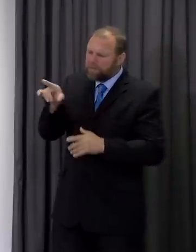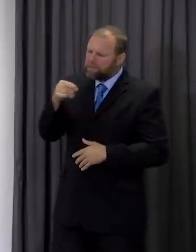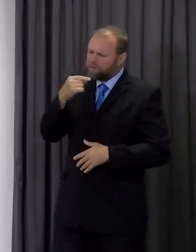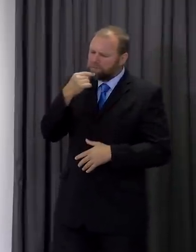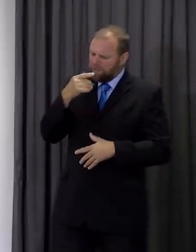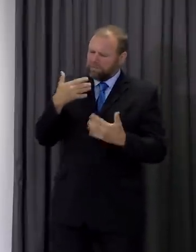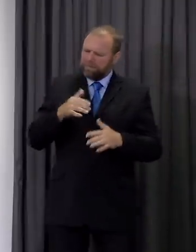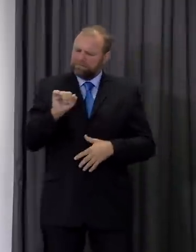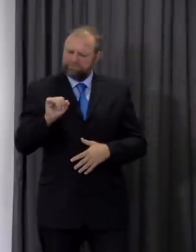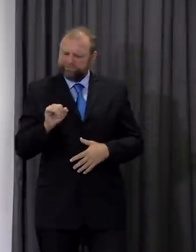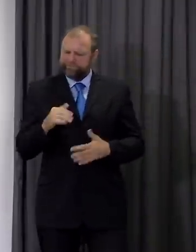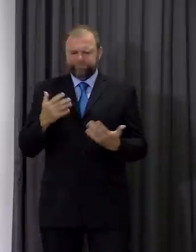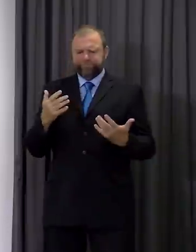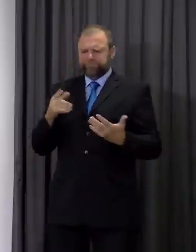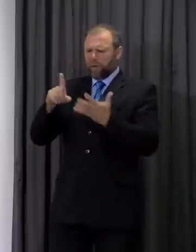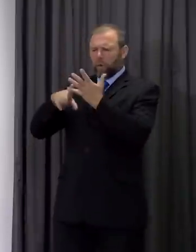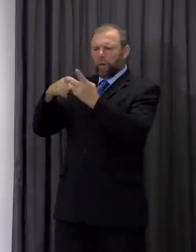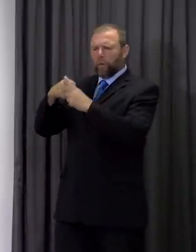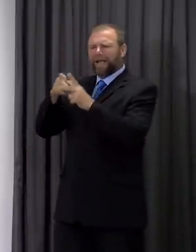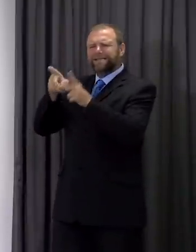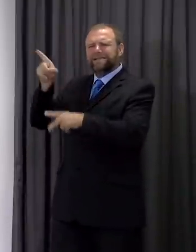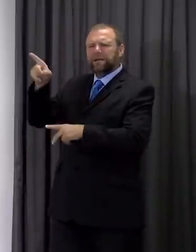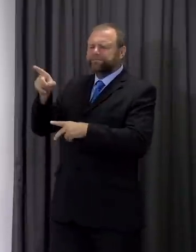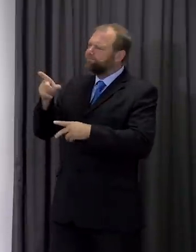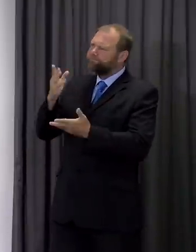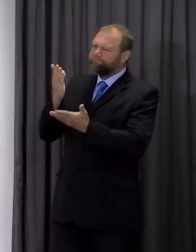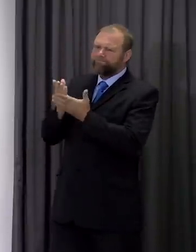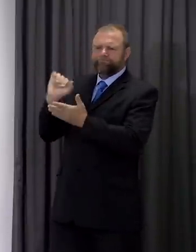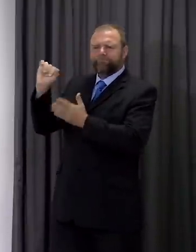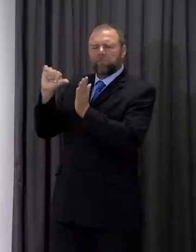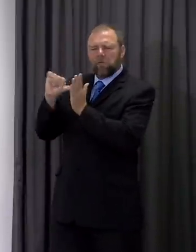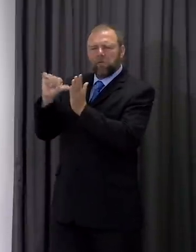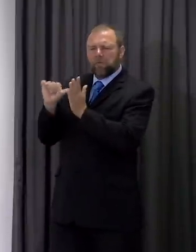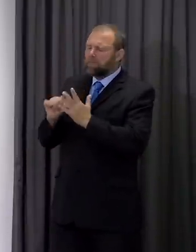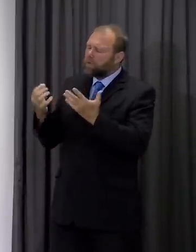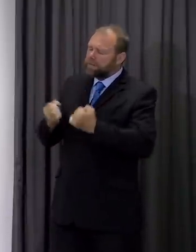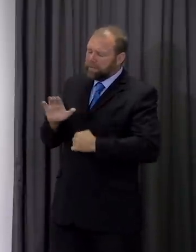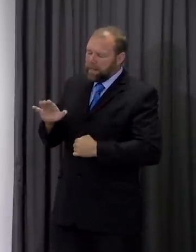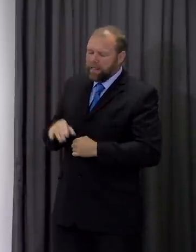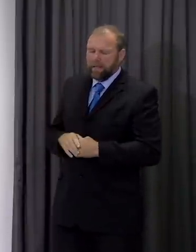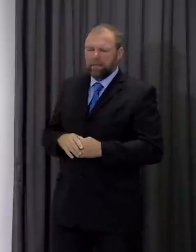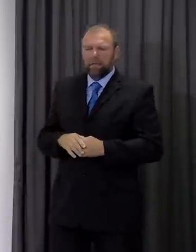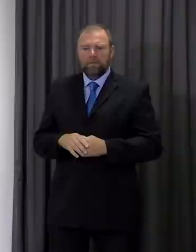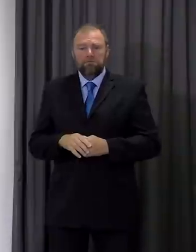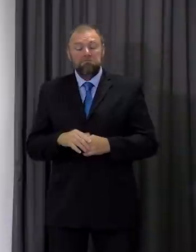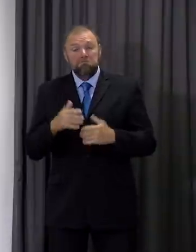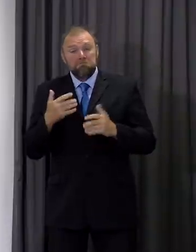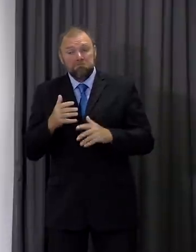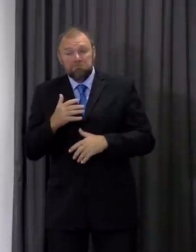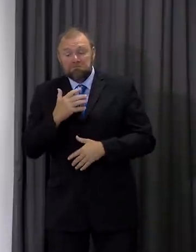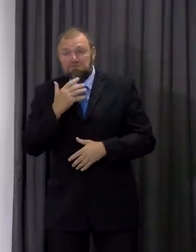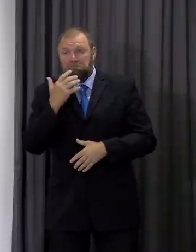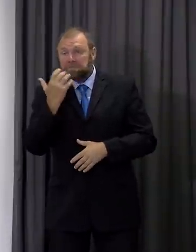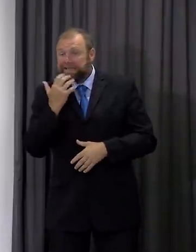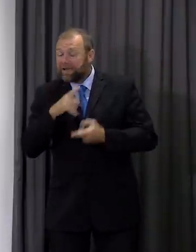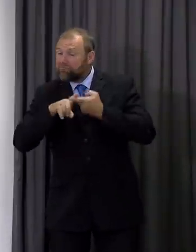issues in the UK system. Has it been a mistake to rely so much on being part of the UK